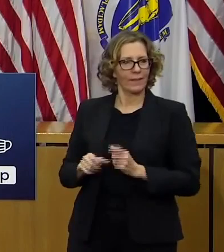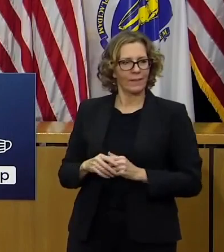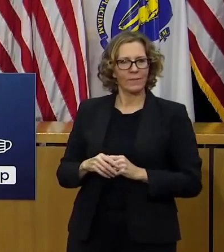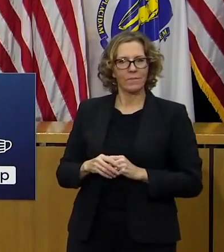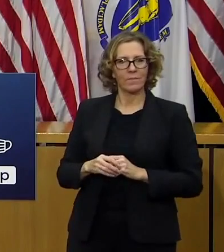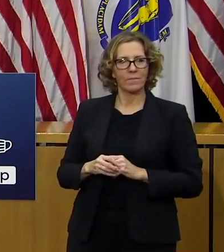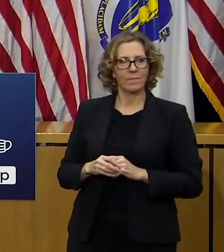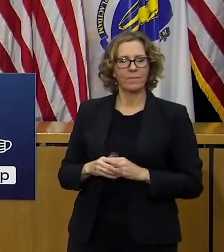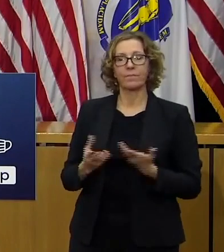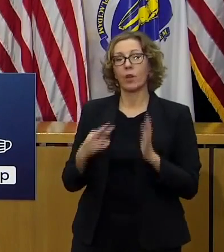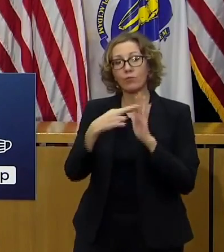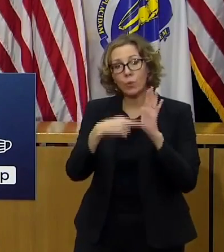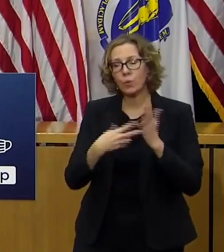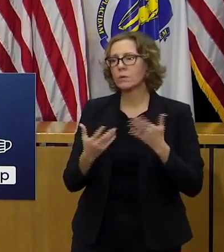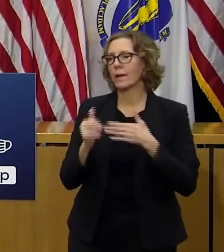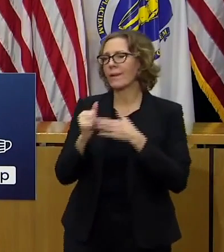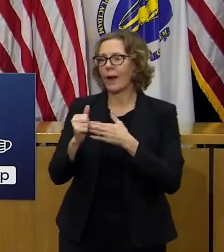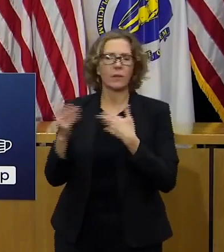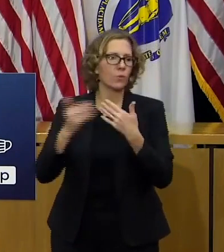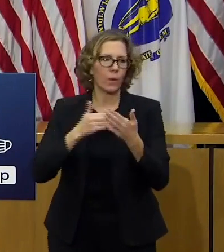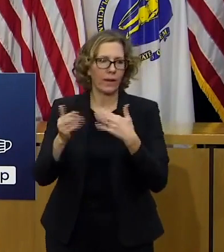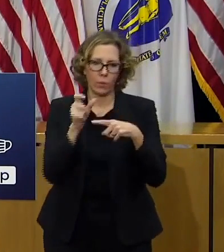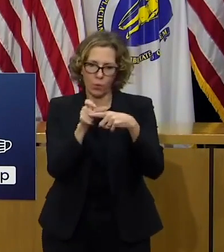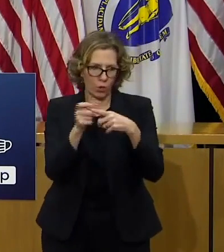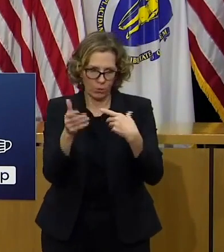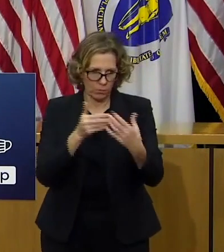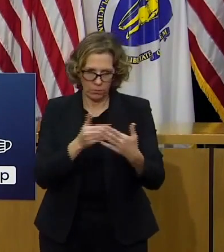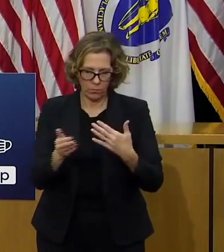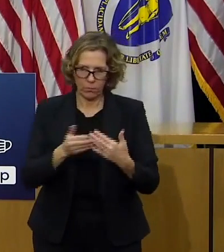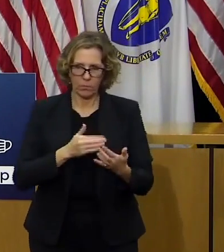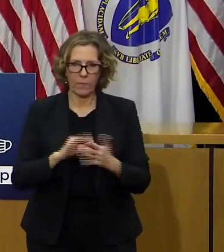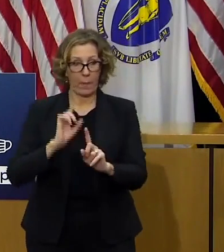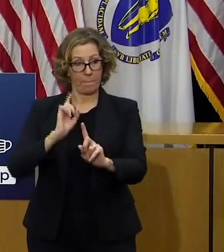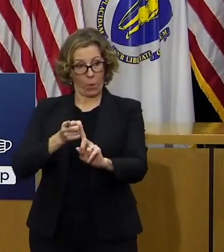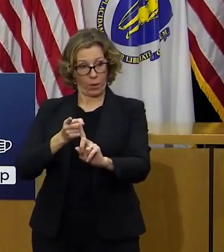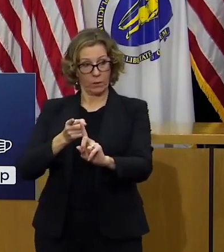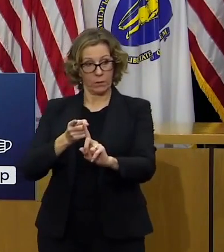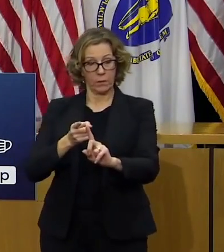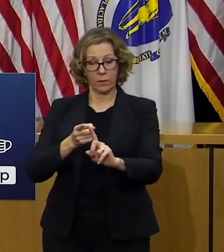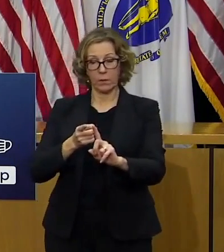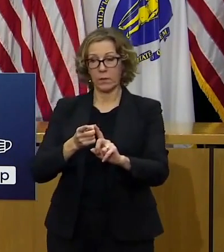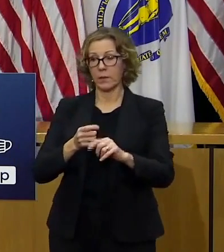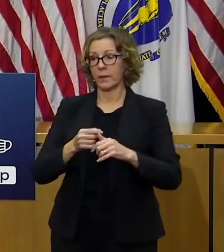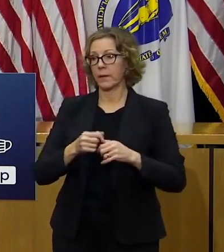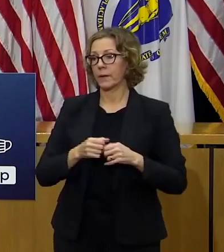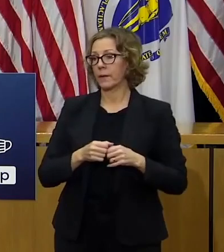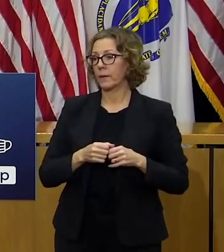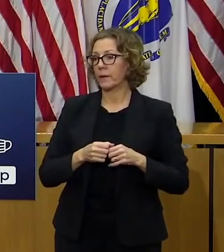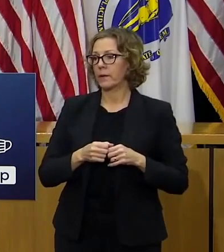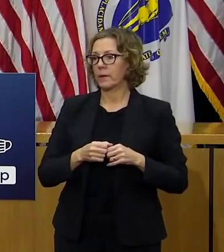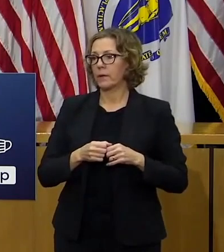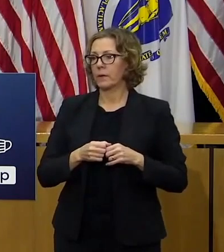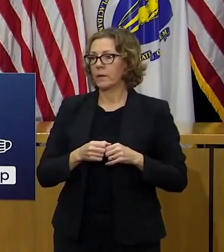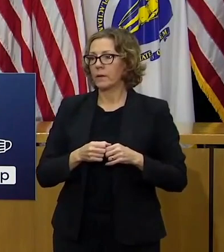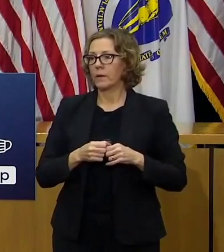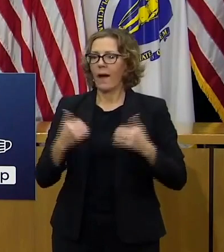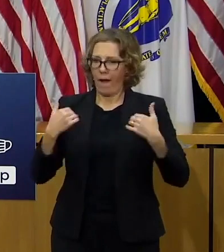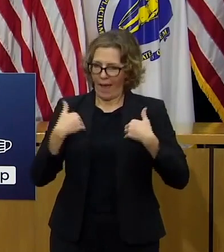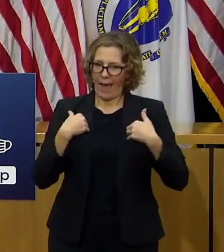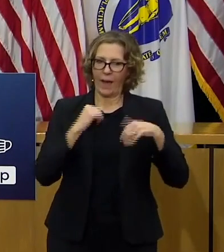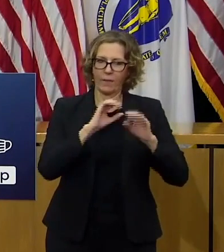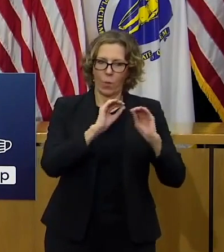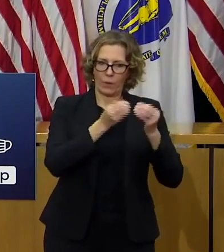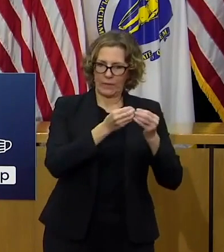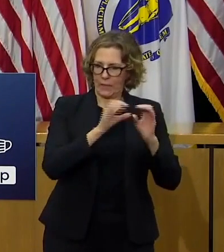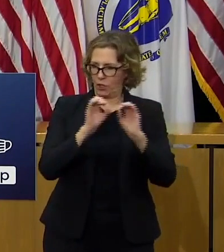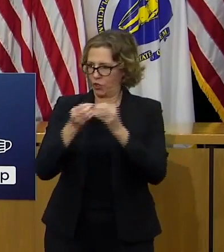call them rules or guidance for all intents and purposes there are enforcement entities that are in